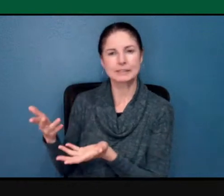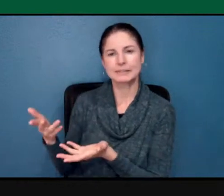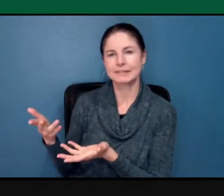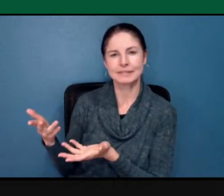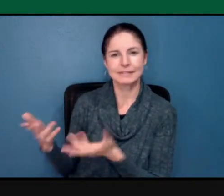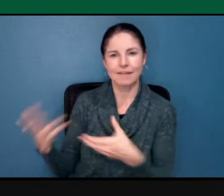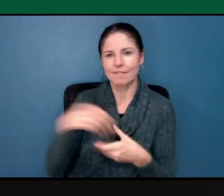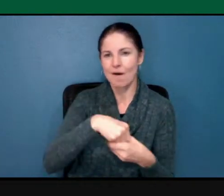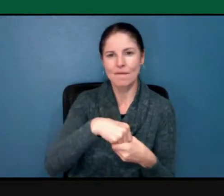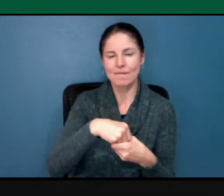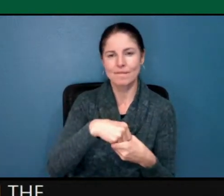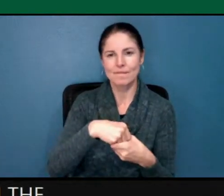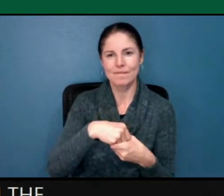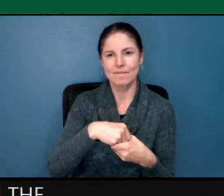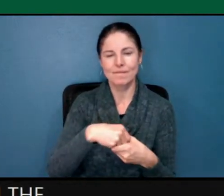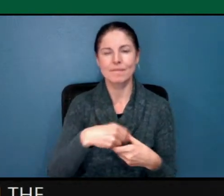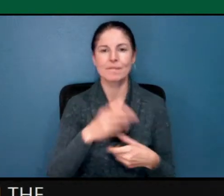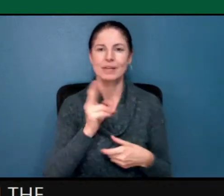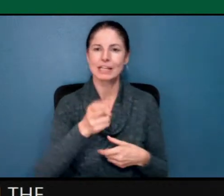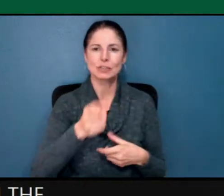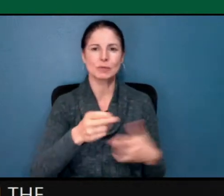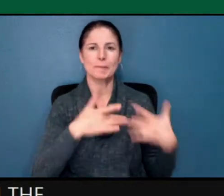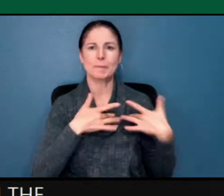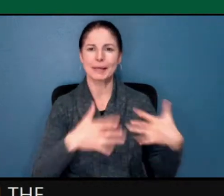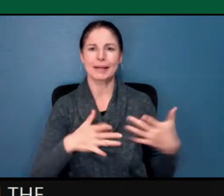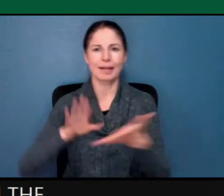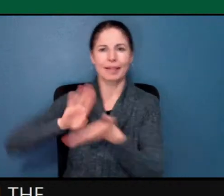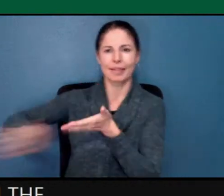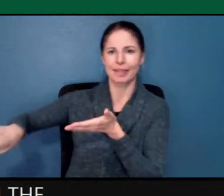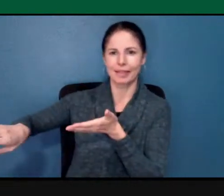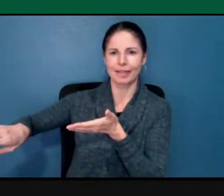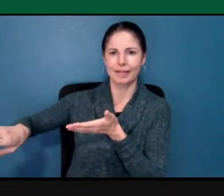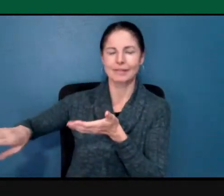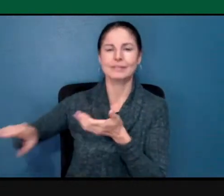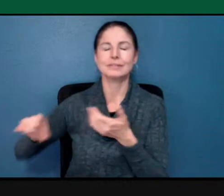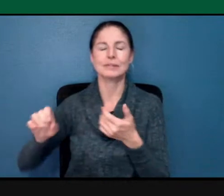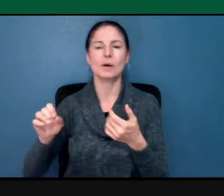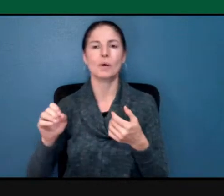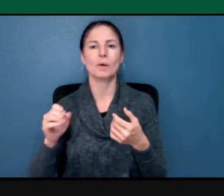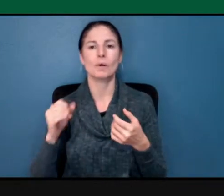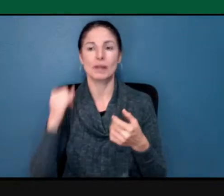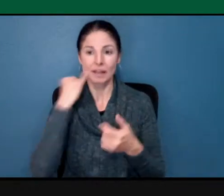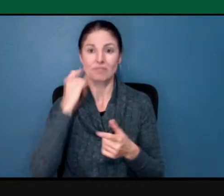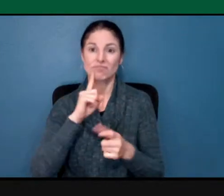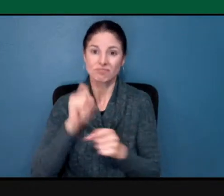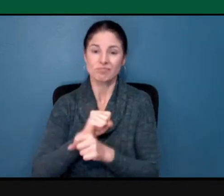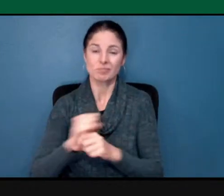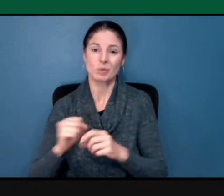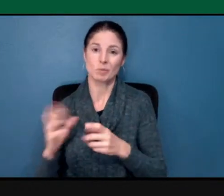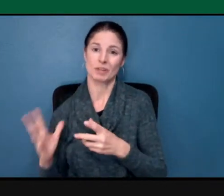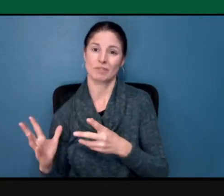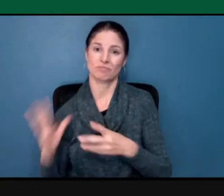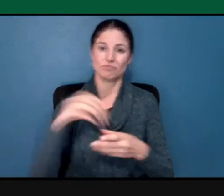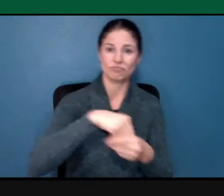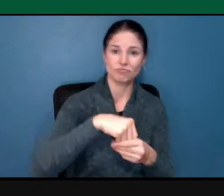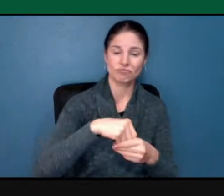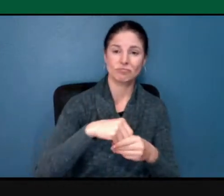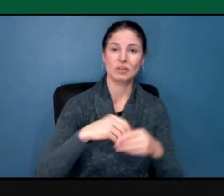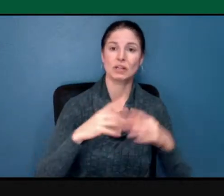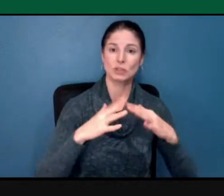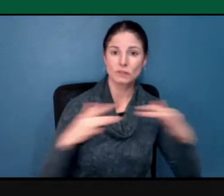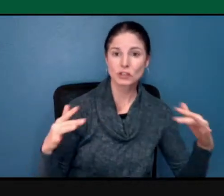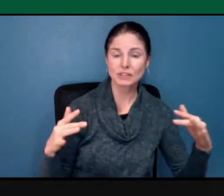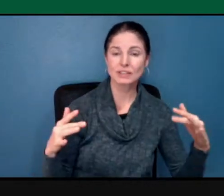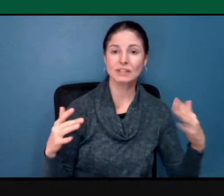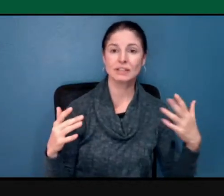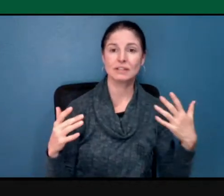we have in our classrooms. So, if we were to teach about the diversity of different ethnic groups and the